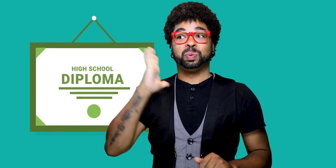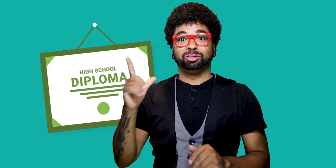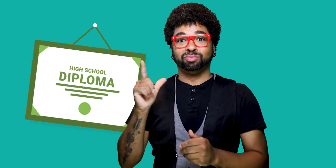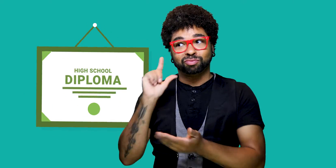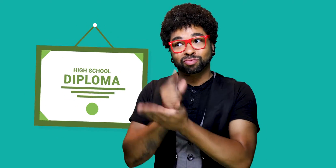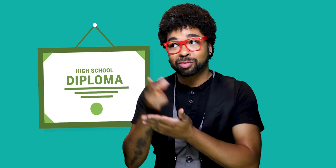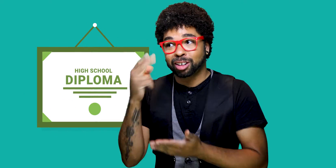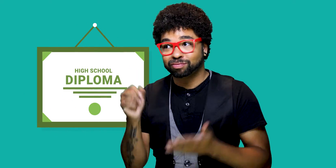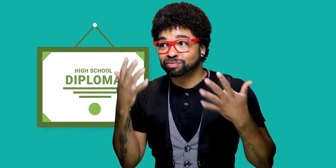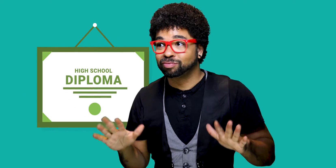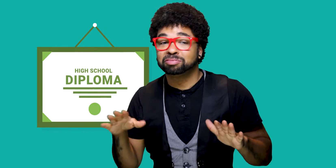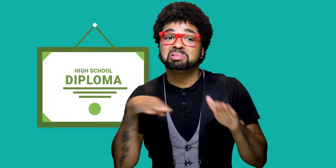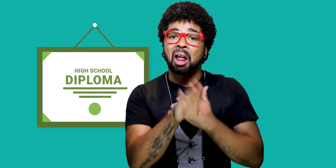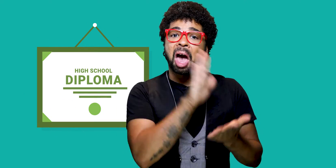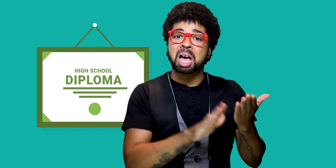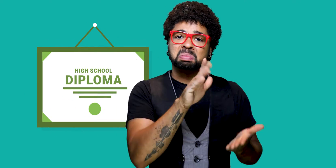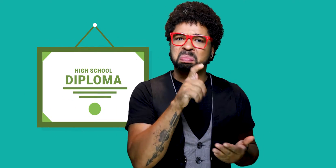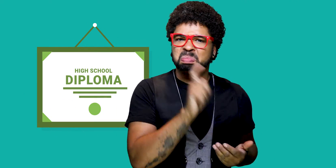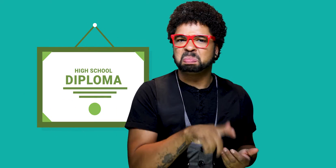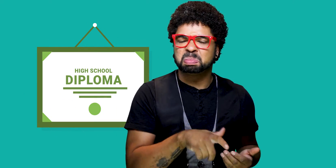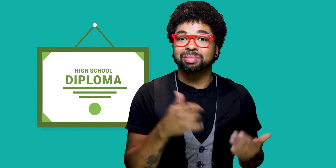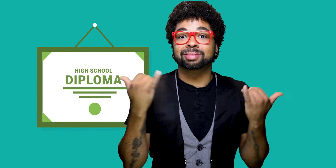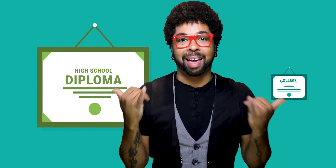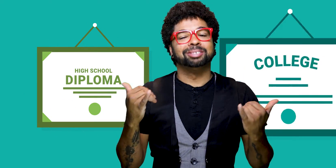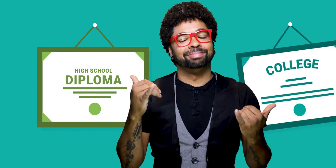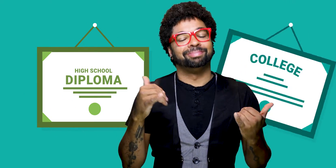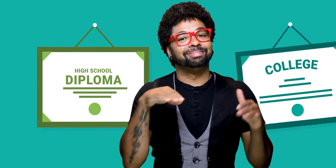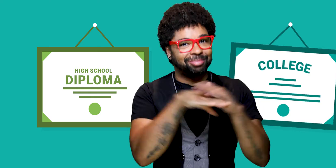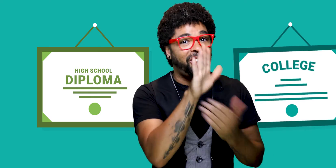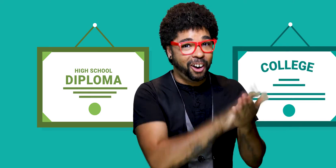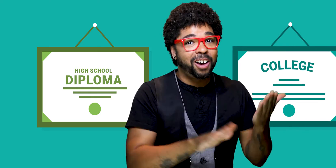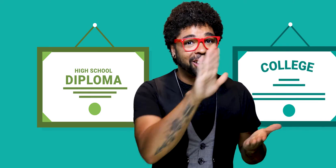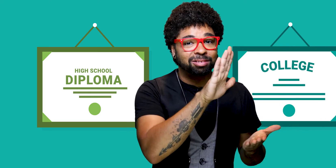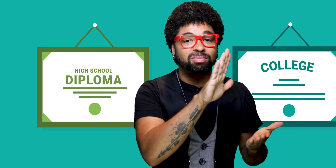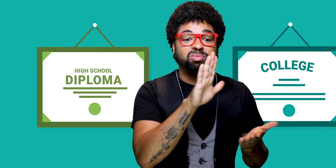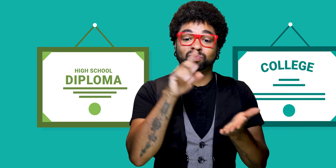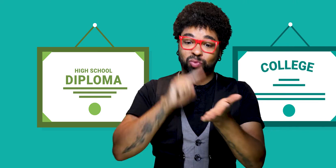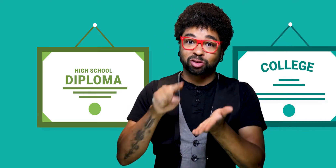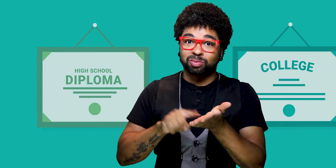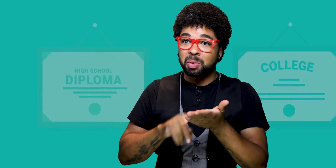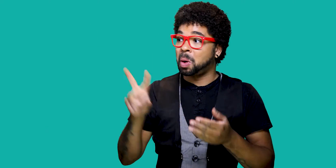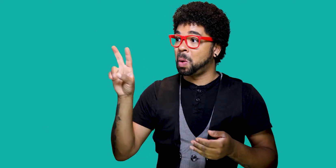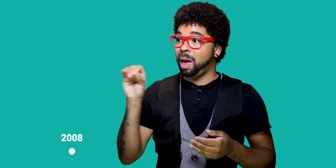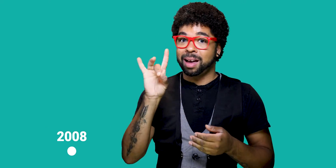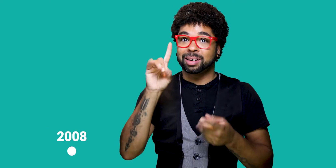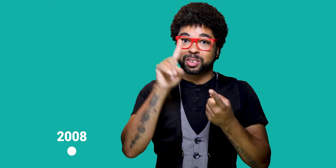college to be a necessity. But now, more are enrolling in college. Data from 2008 to